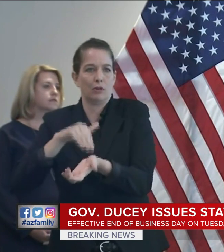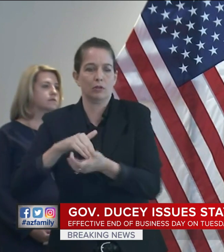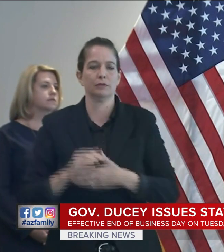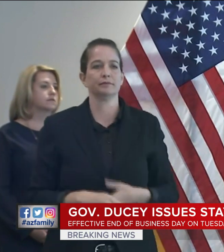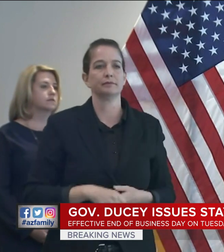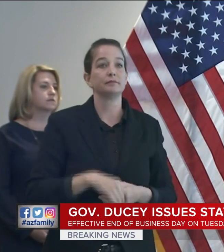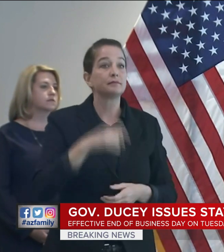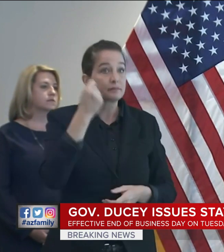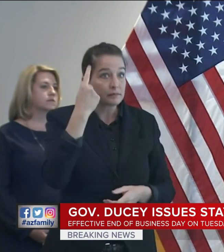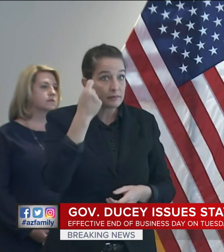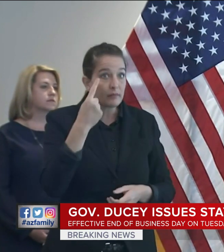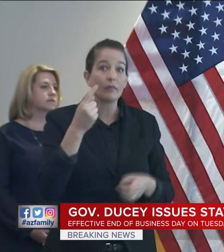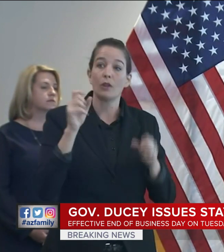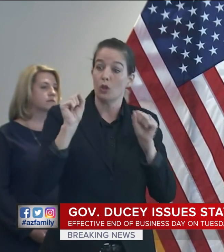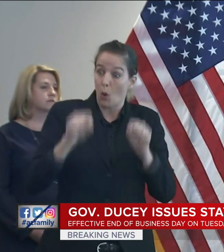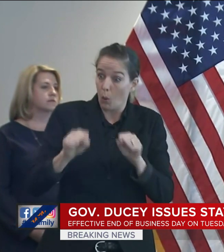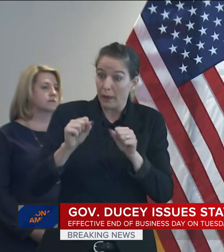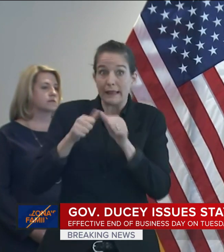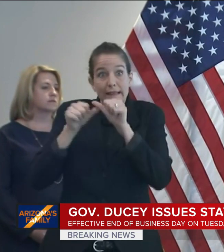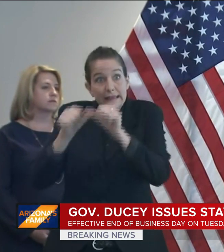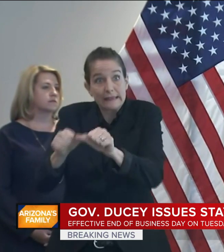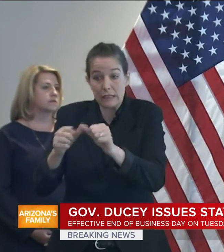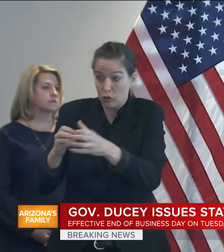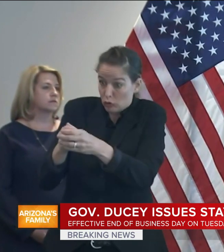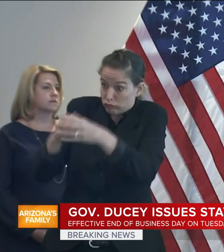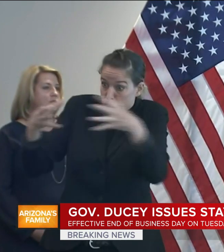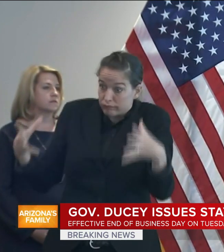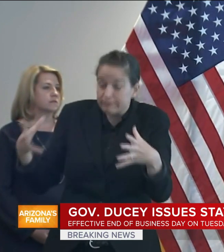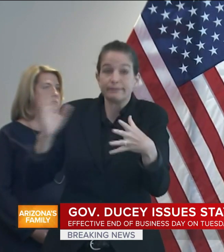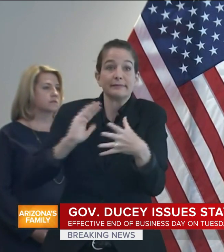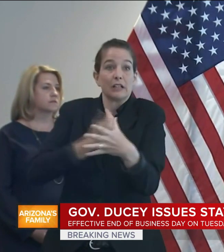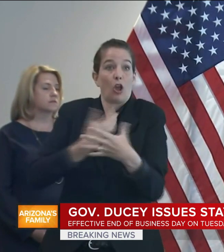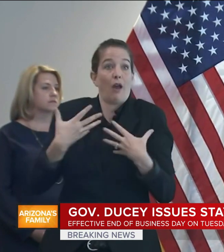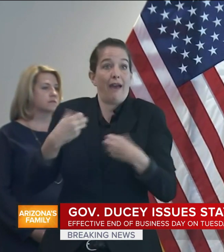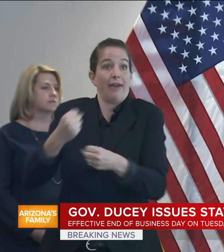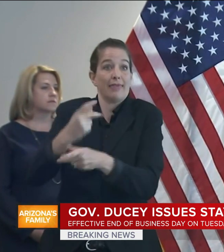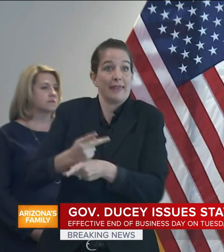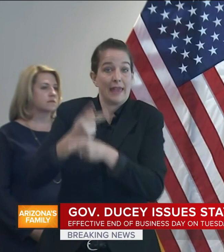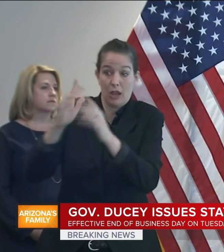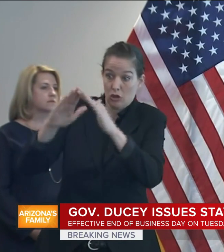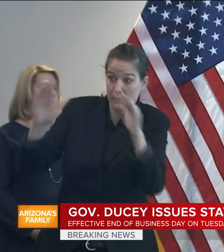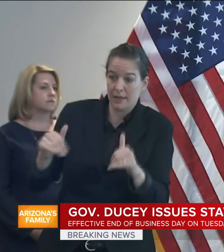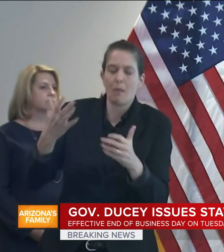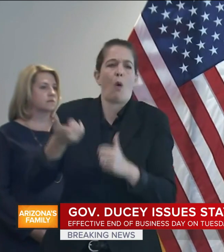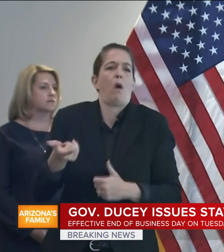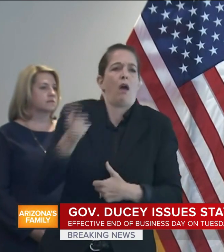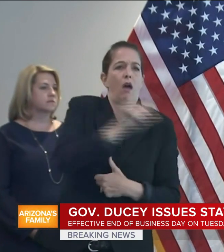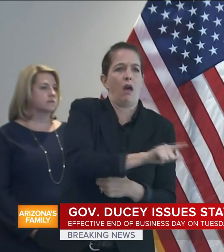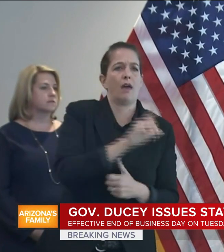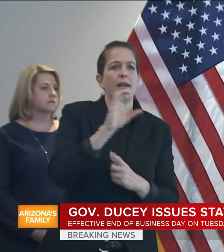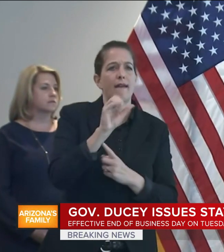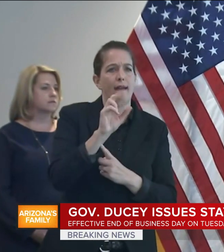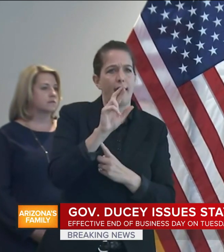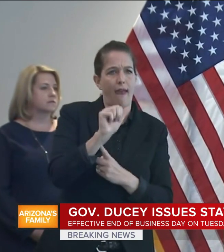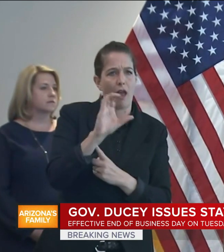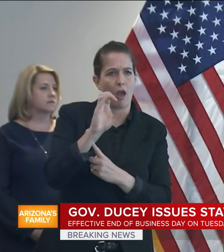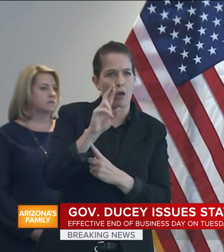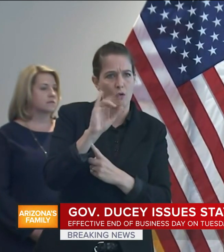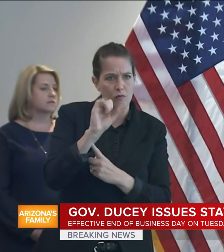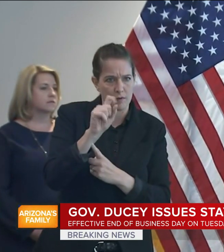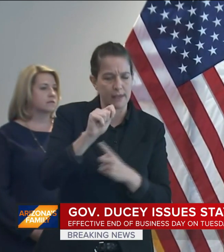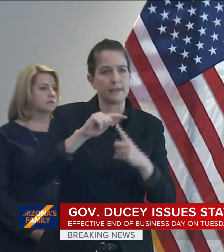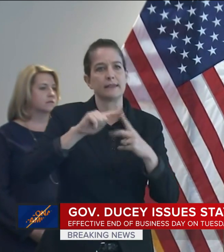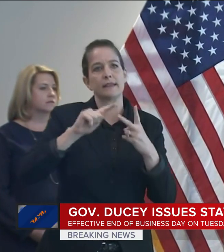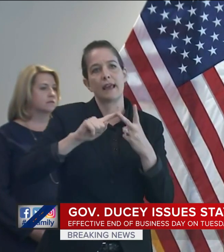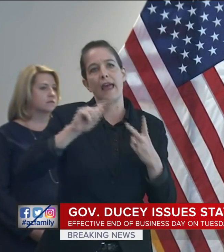I want to turn it over to Dr. Kara Christ, Director of the Department of Health Services, along with Major General Mick McGuire